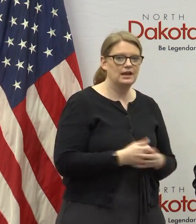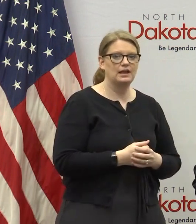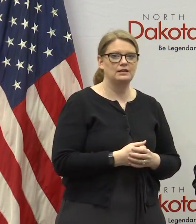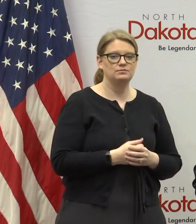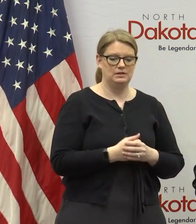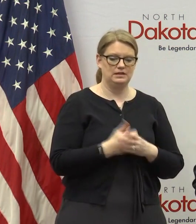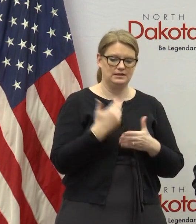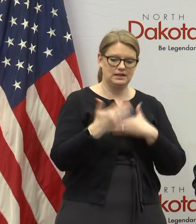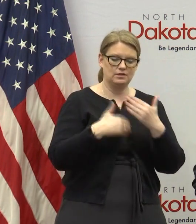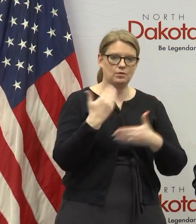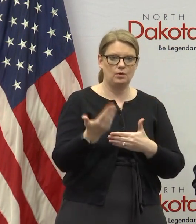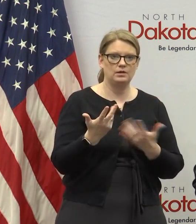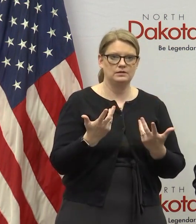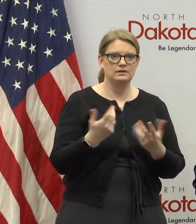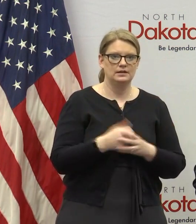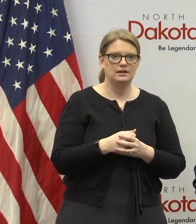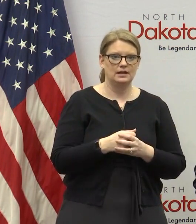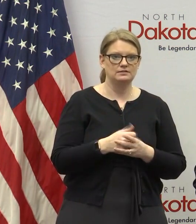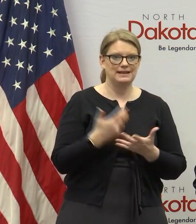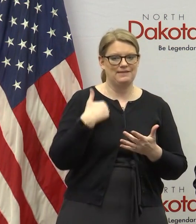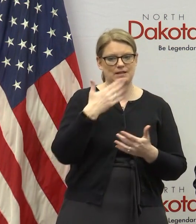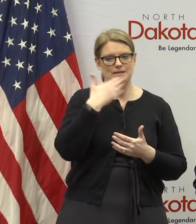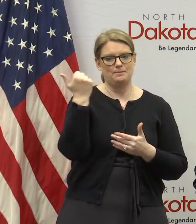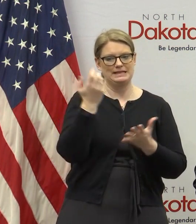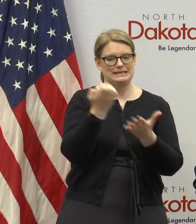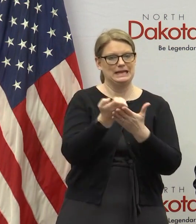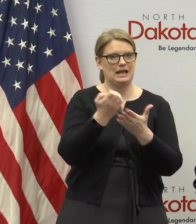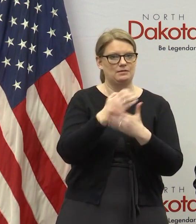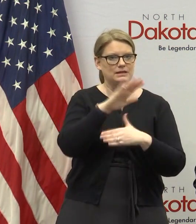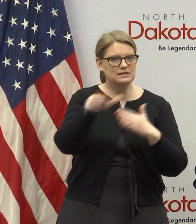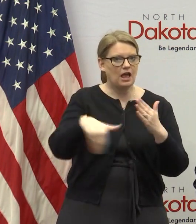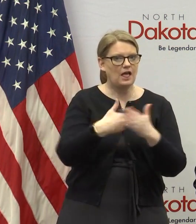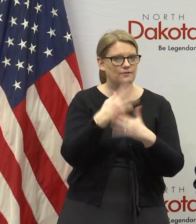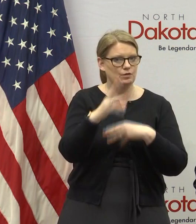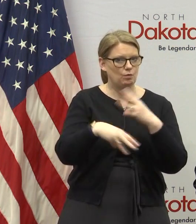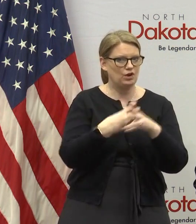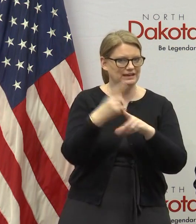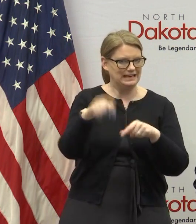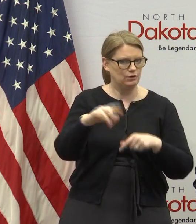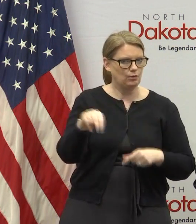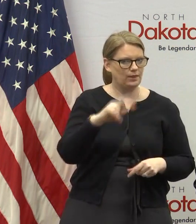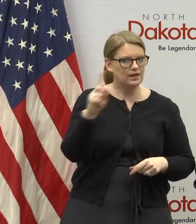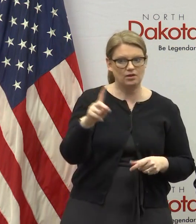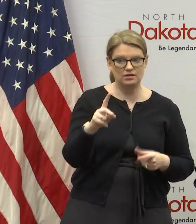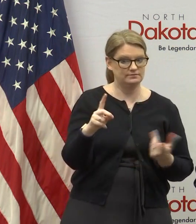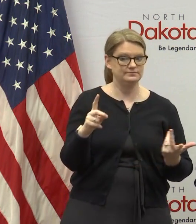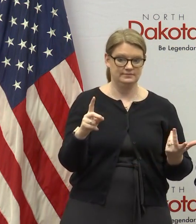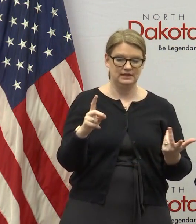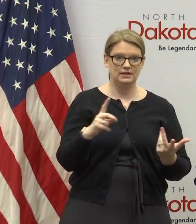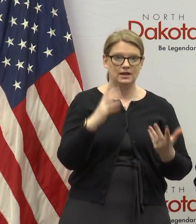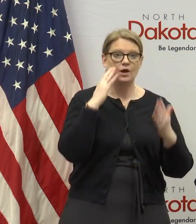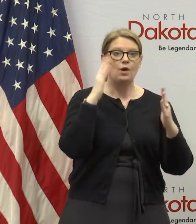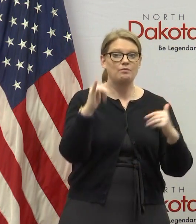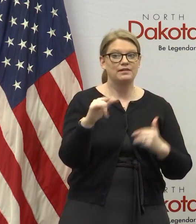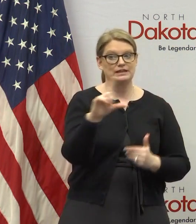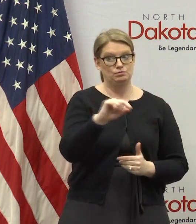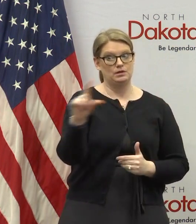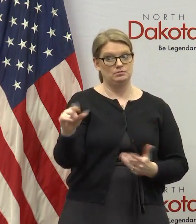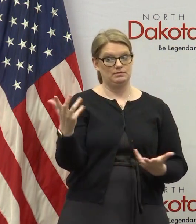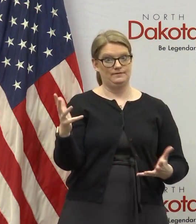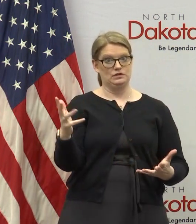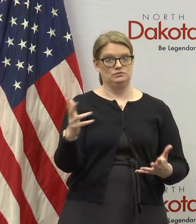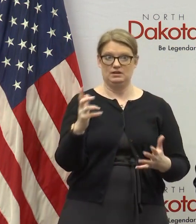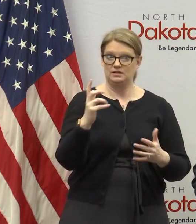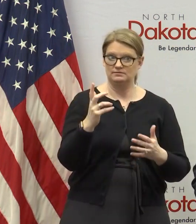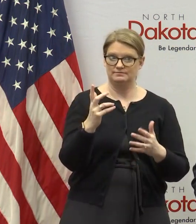get through it and then we can get back to having one of the best economies in the world right here in north dakota we can get that all done hopefully in 2020 but uh right